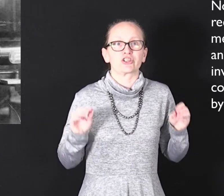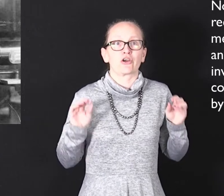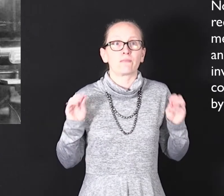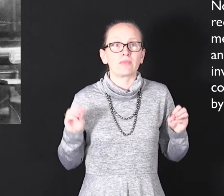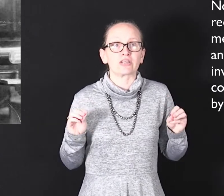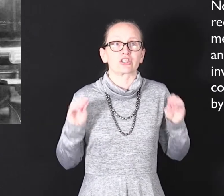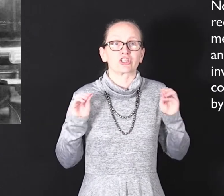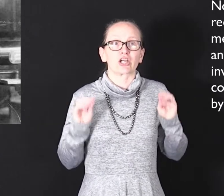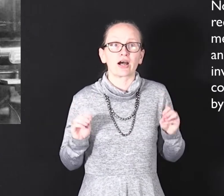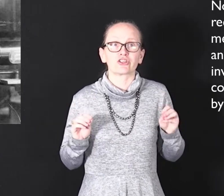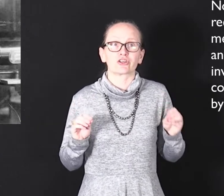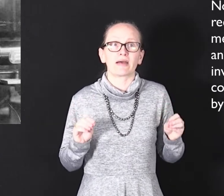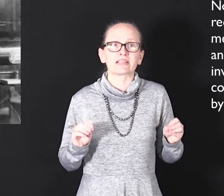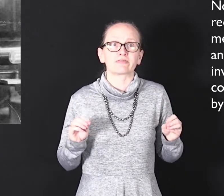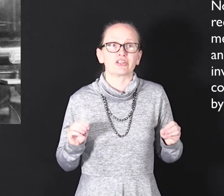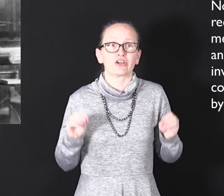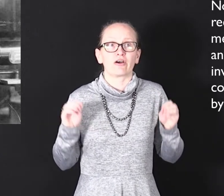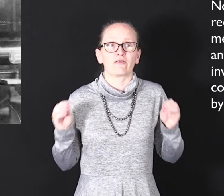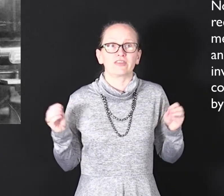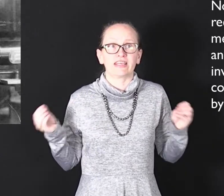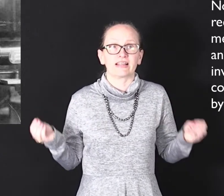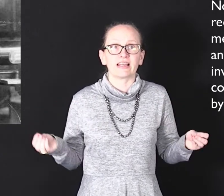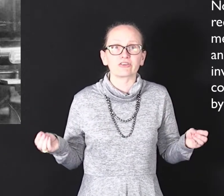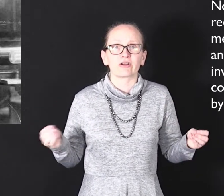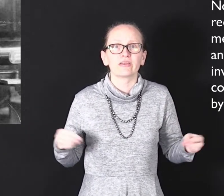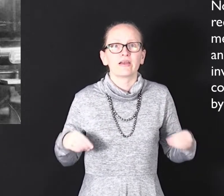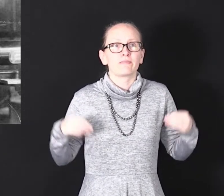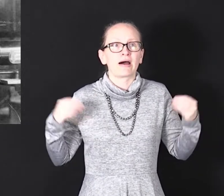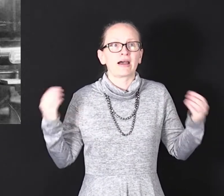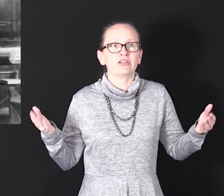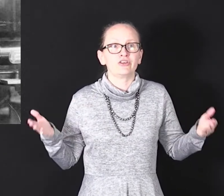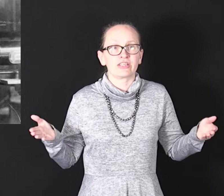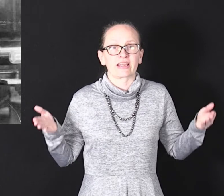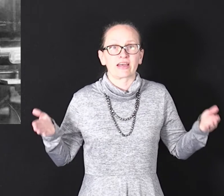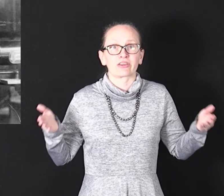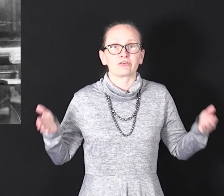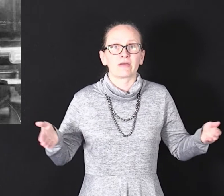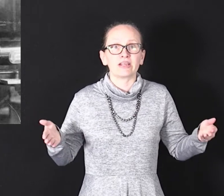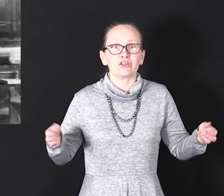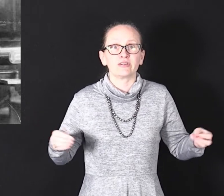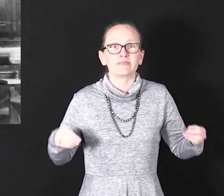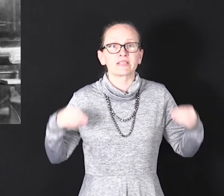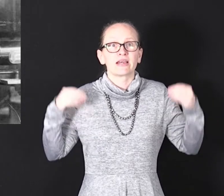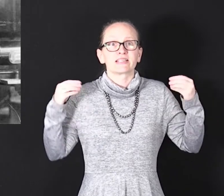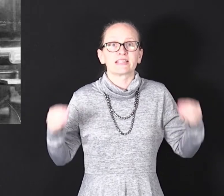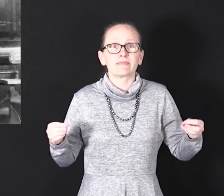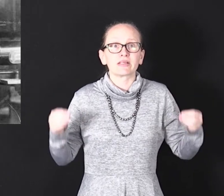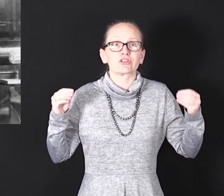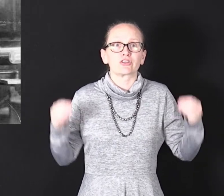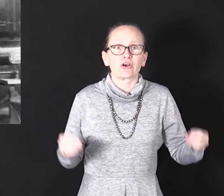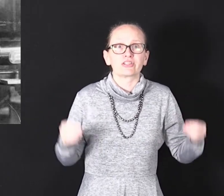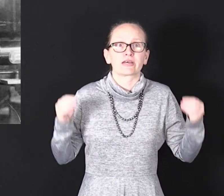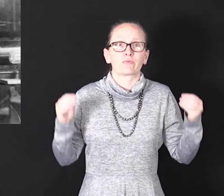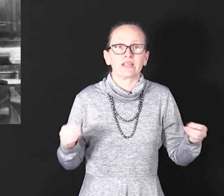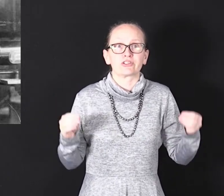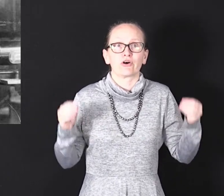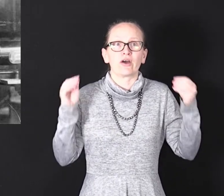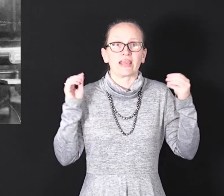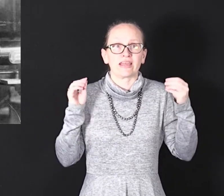to measure the charge to mass ratio of the electron by using cathode ray tubes similar to those that we saw in